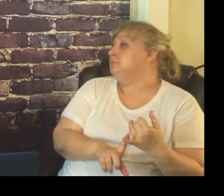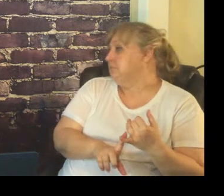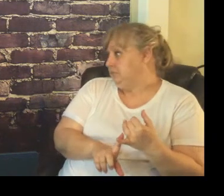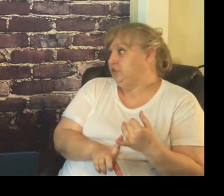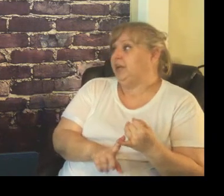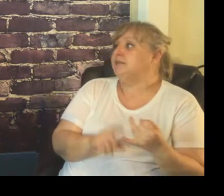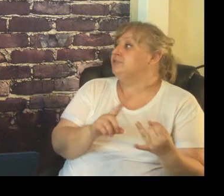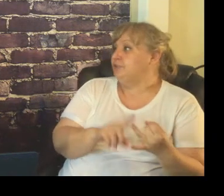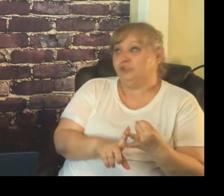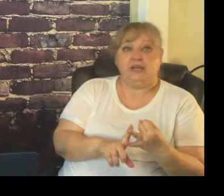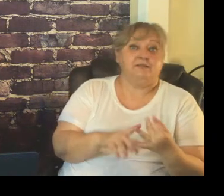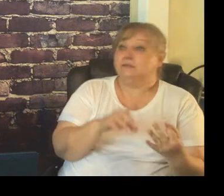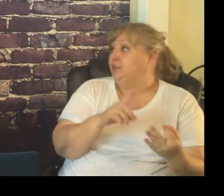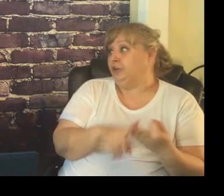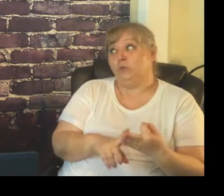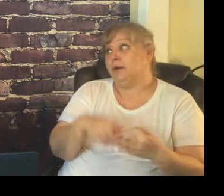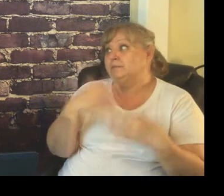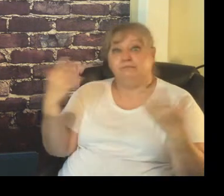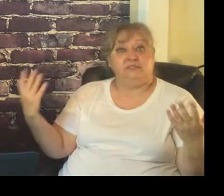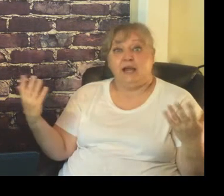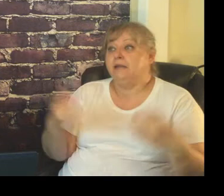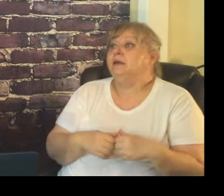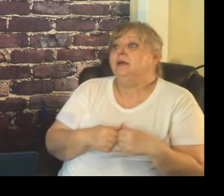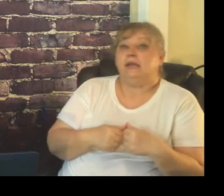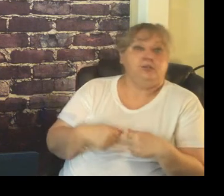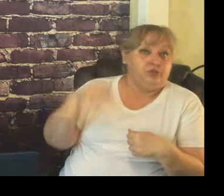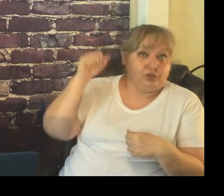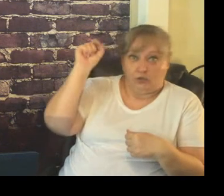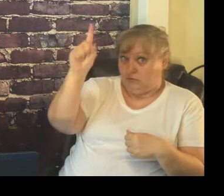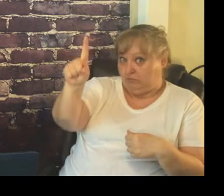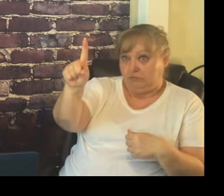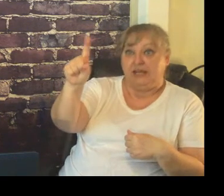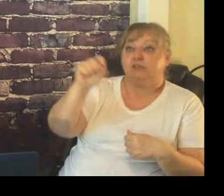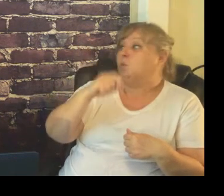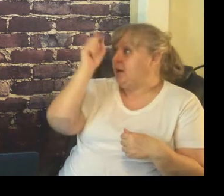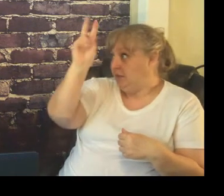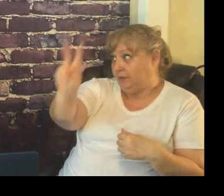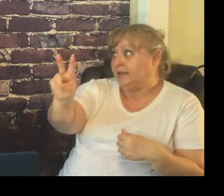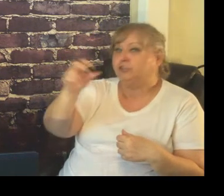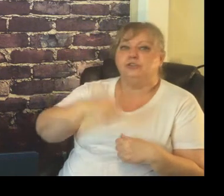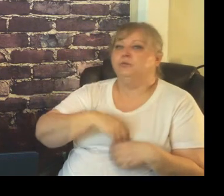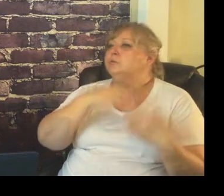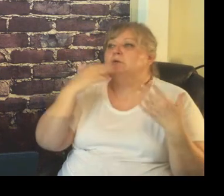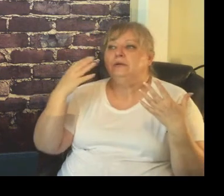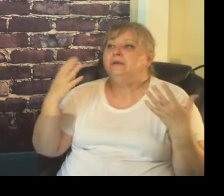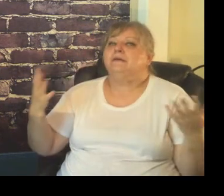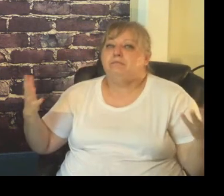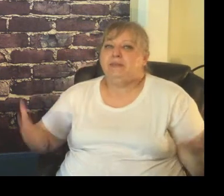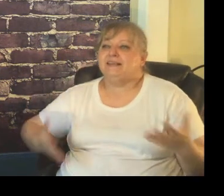chance two chance the third one done and you just go that's one that's two because